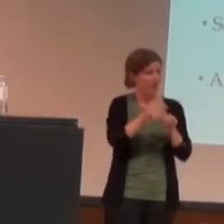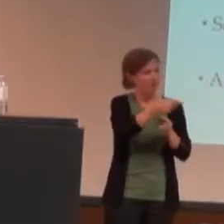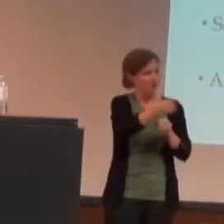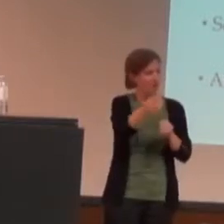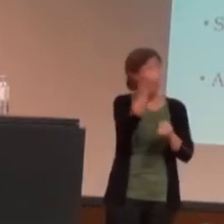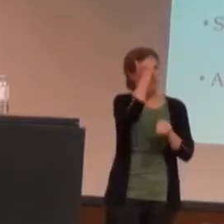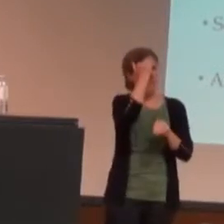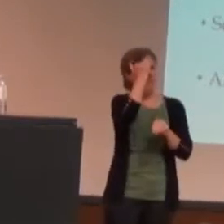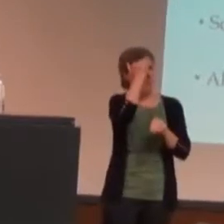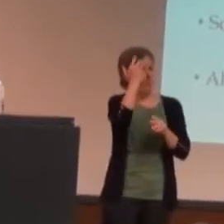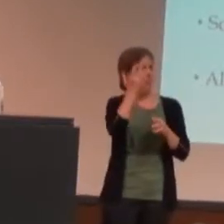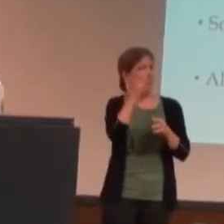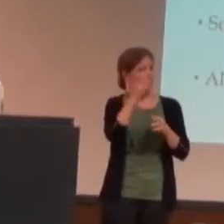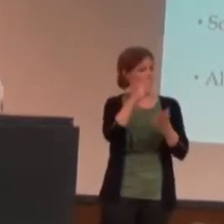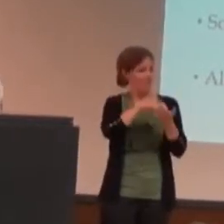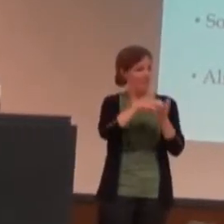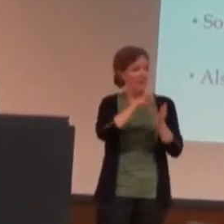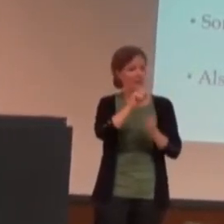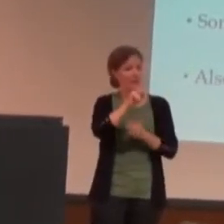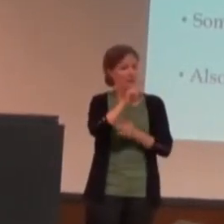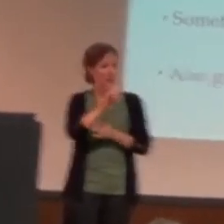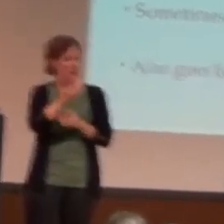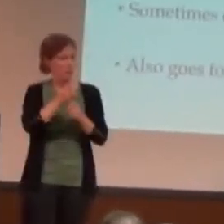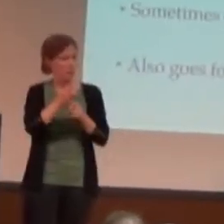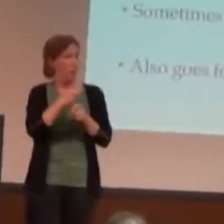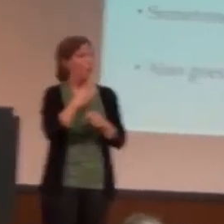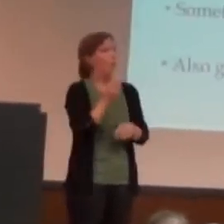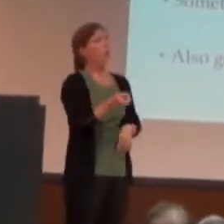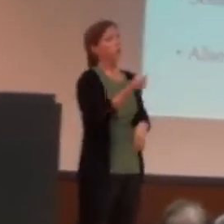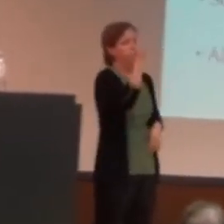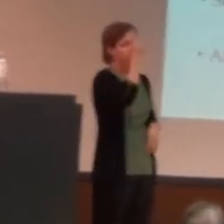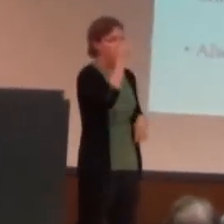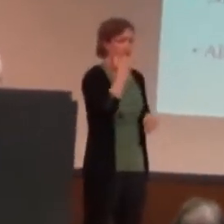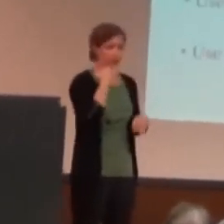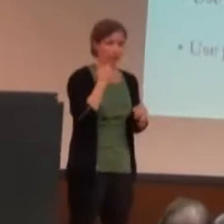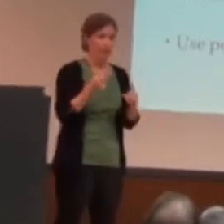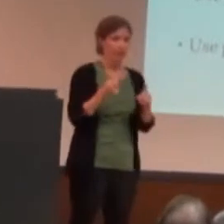audience knows what the cake joke is about so they can get the joke.